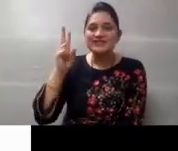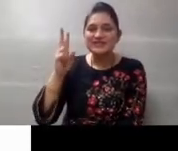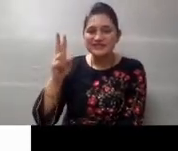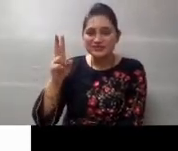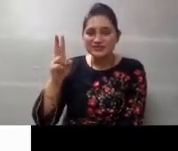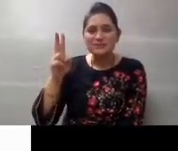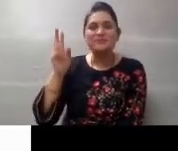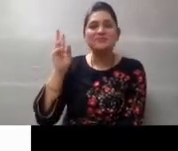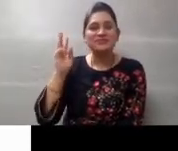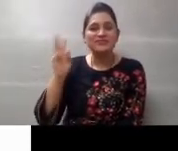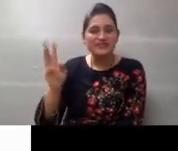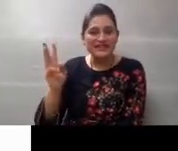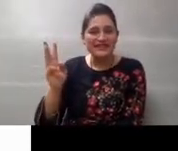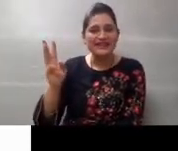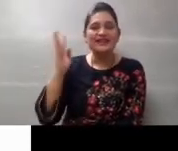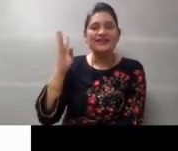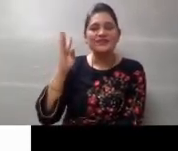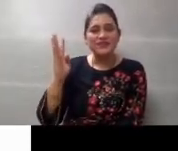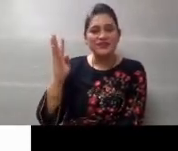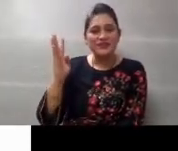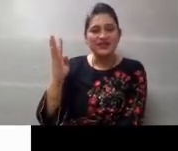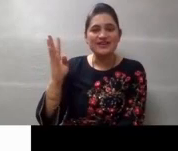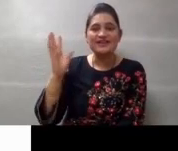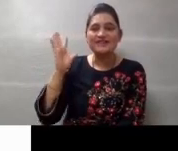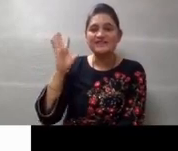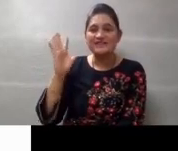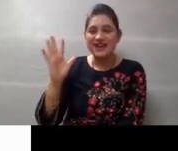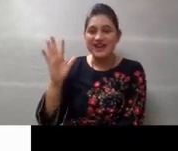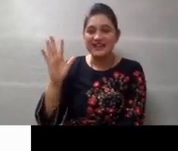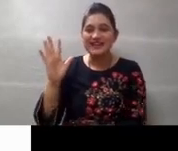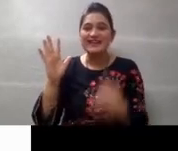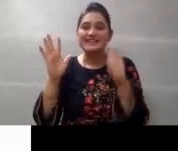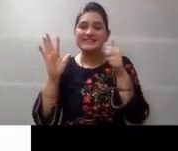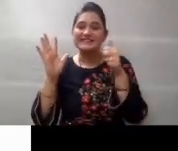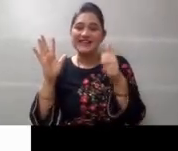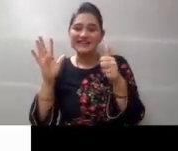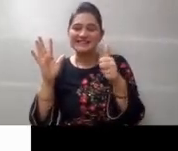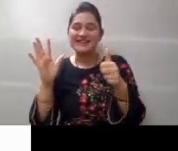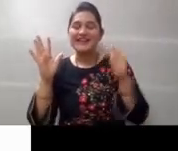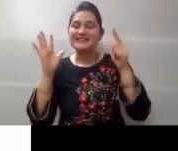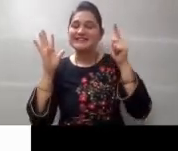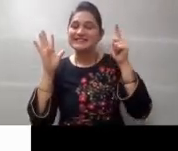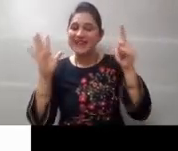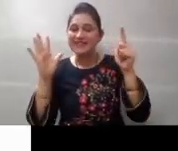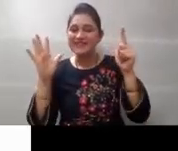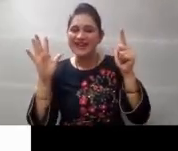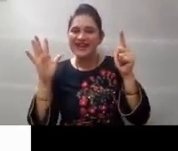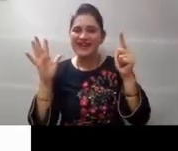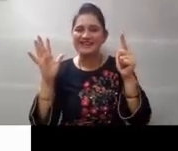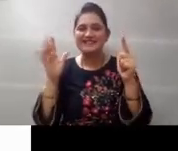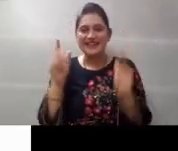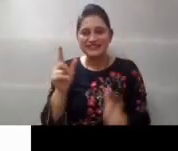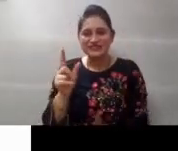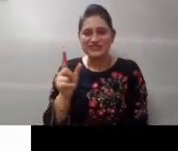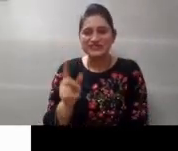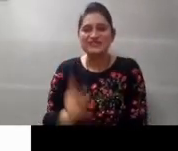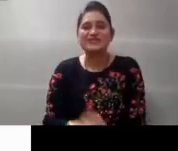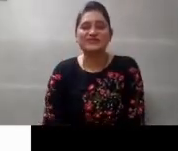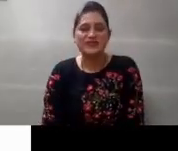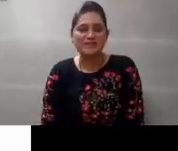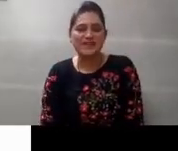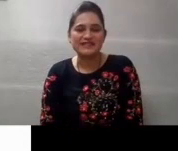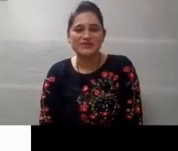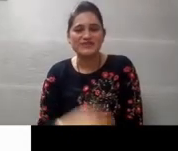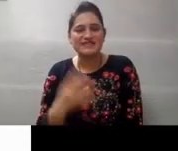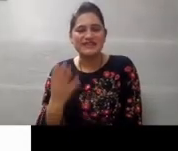One, two, three, four, five, six, seven. Yes, children.